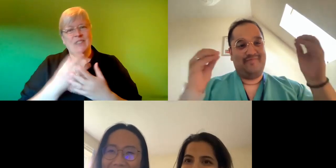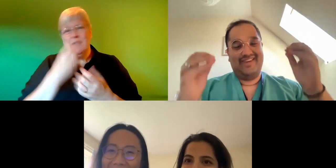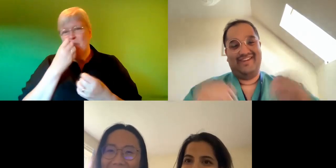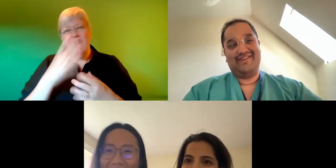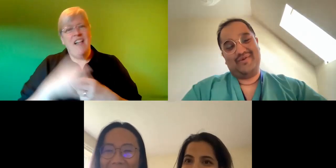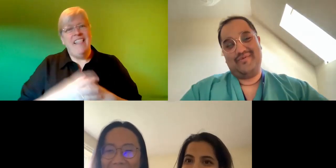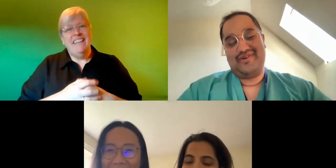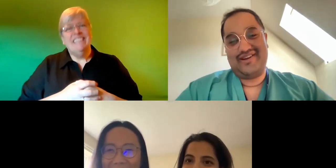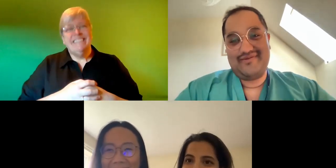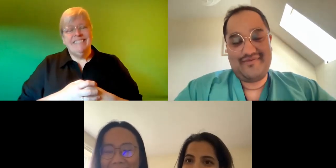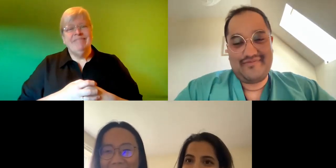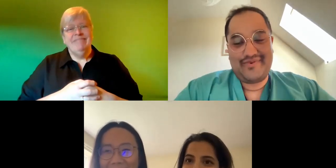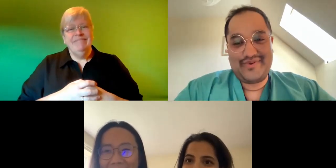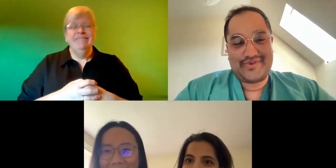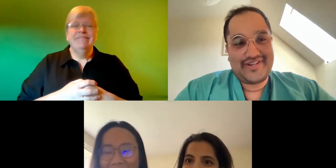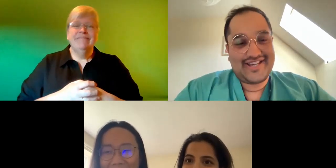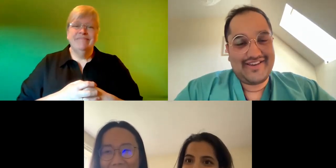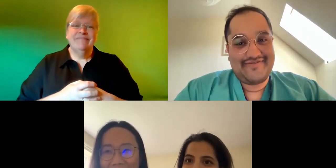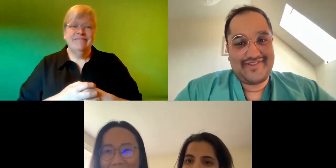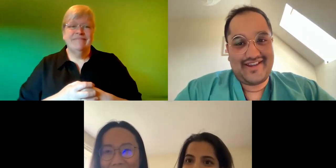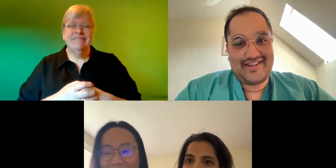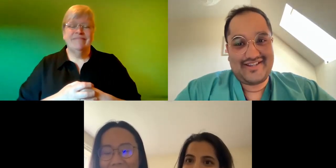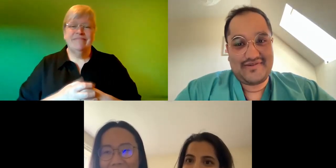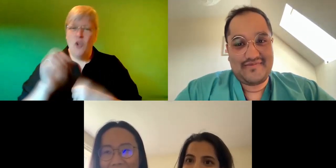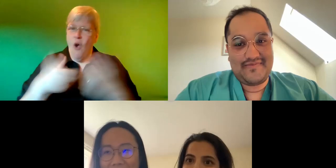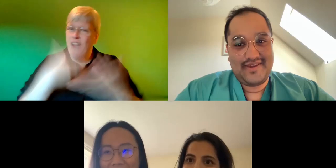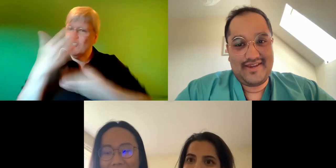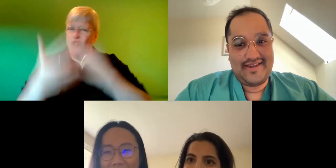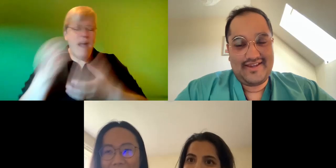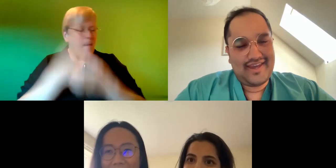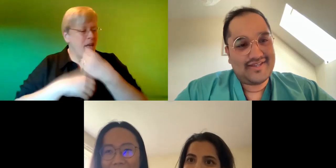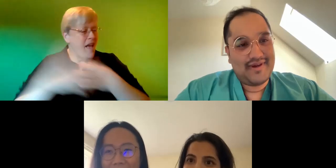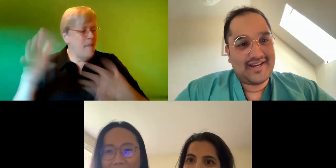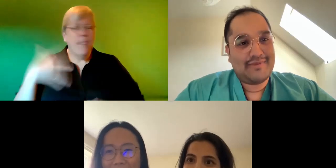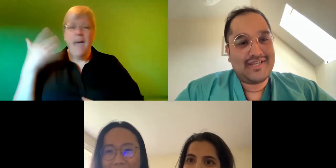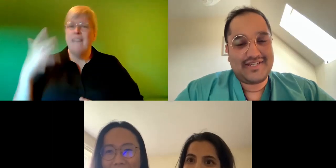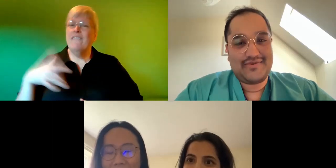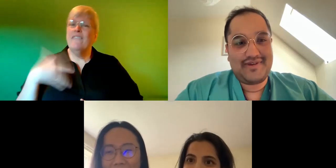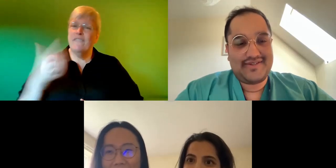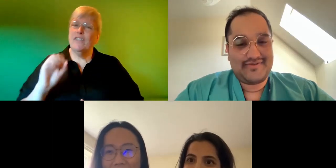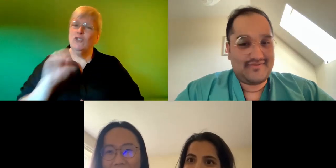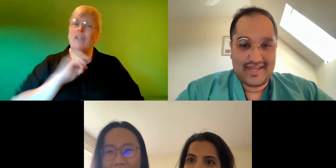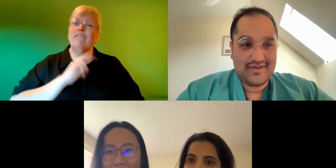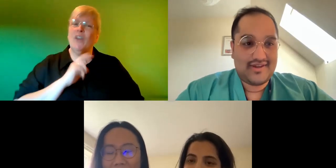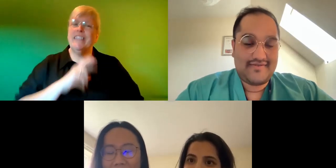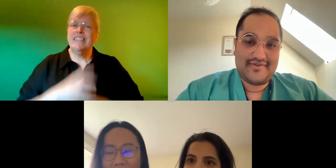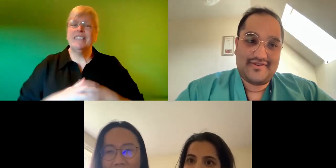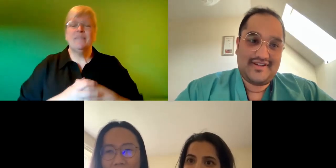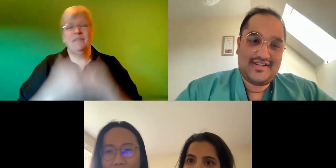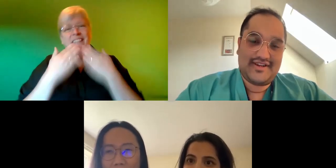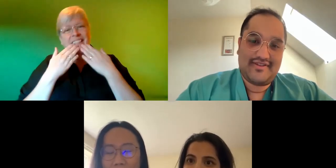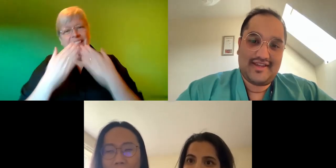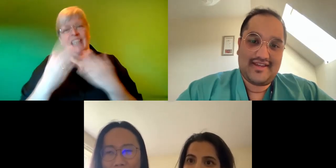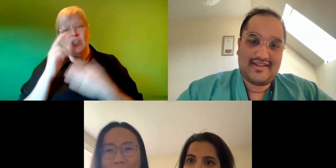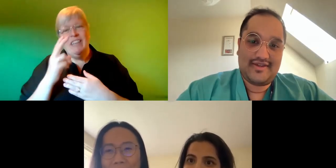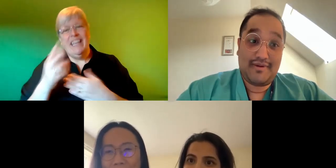you know uh brought your story to life and um yeah it's better than i imagined it would be so thank you again for